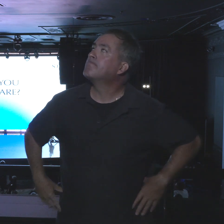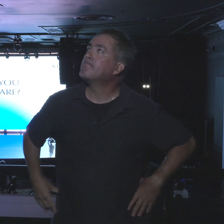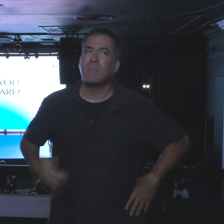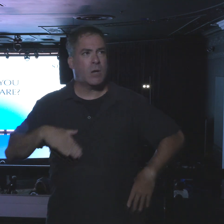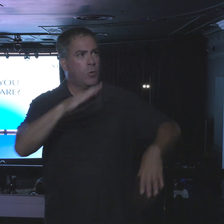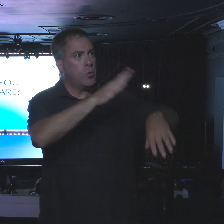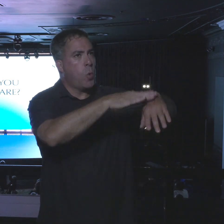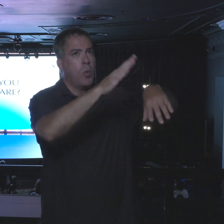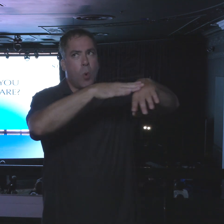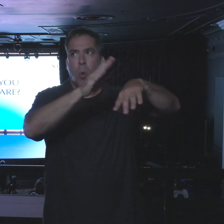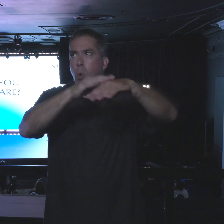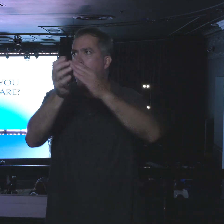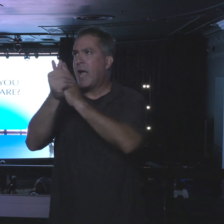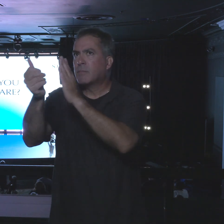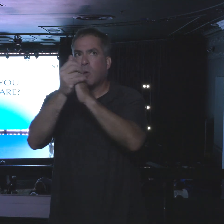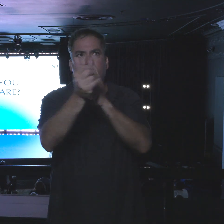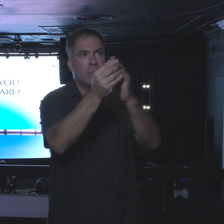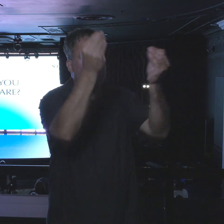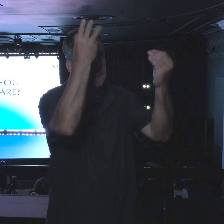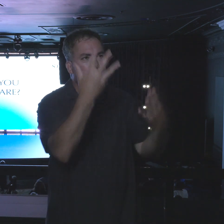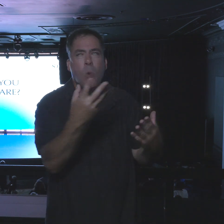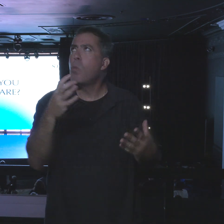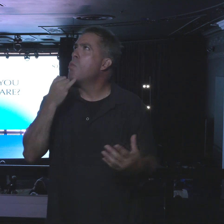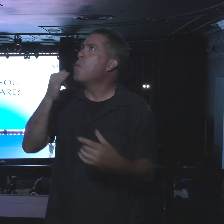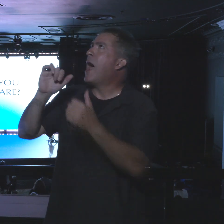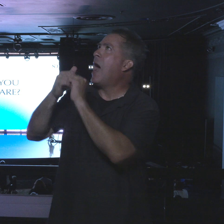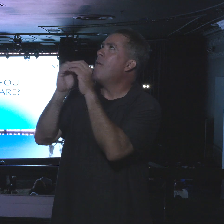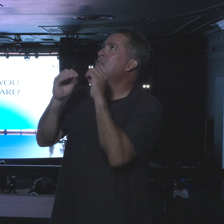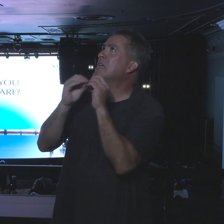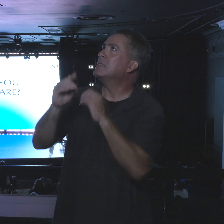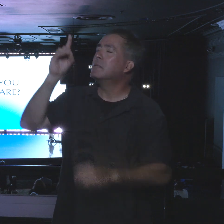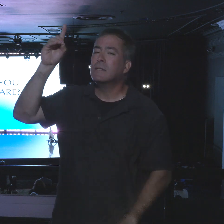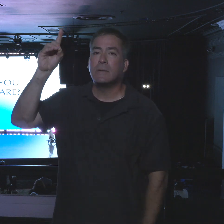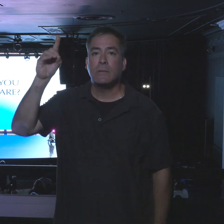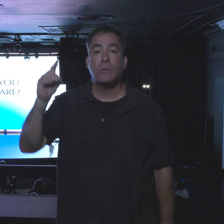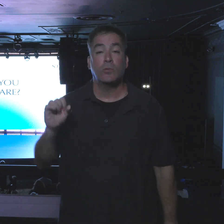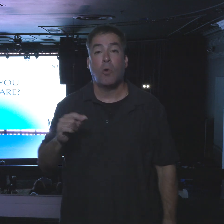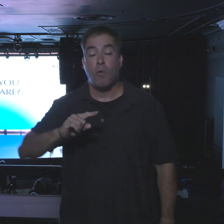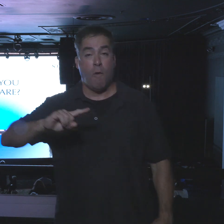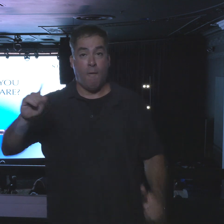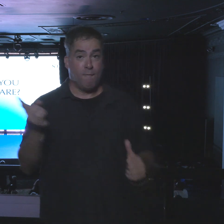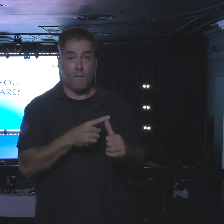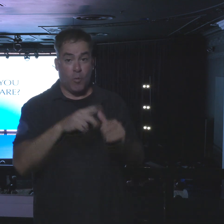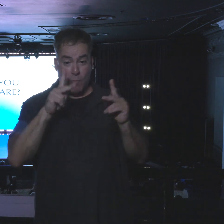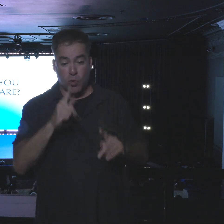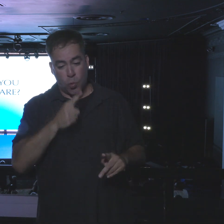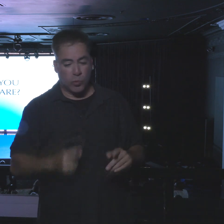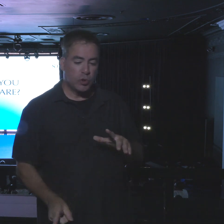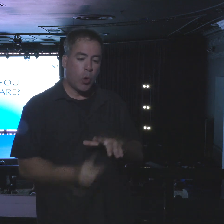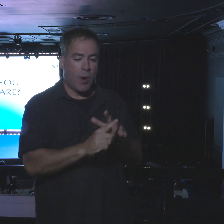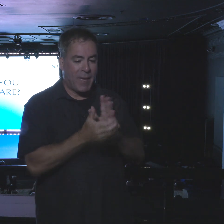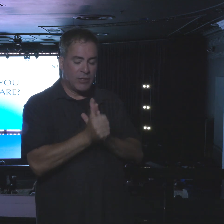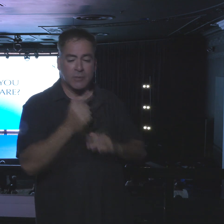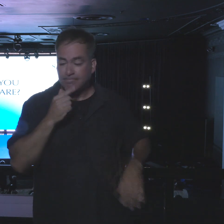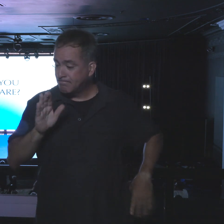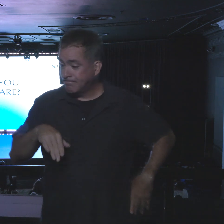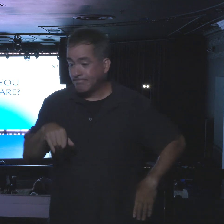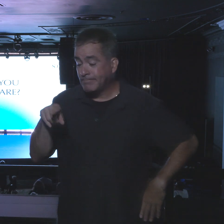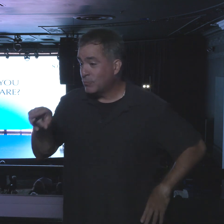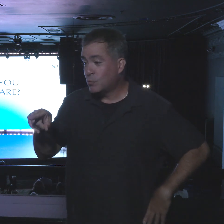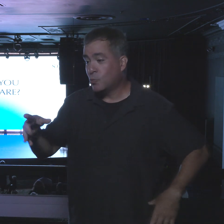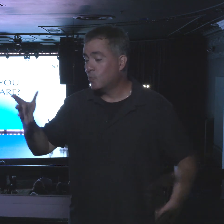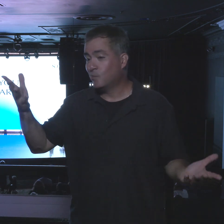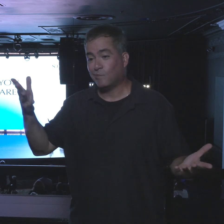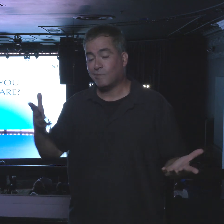come and tell me what's wrong and how to fix this. So the first expert comes and he says, you know, you just